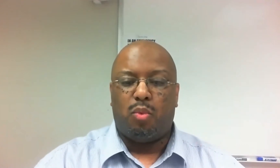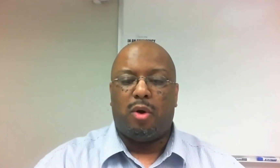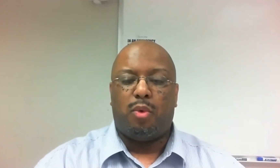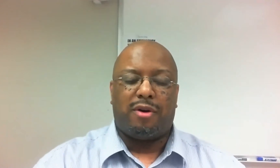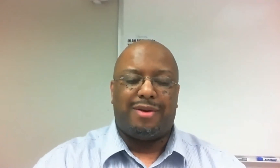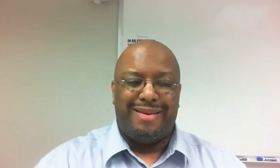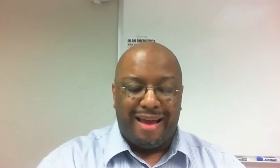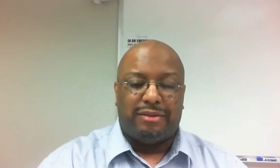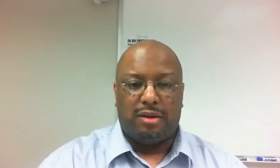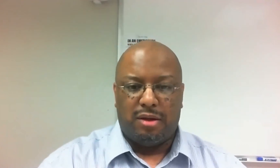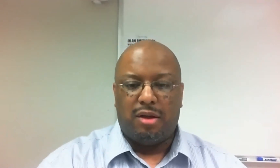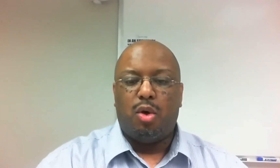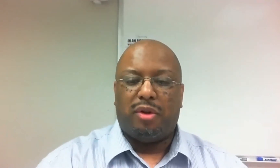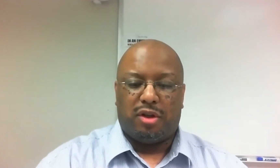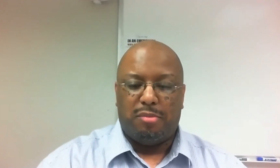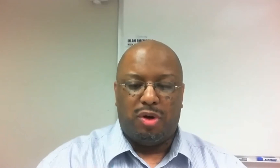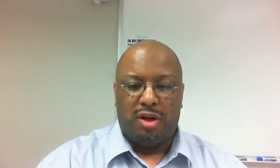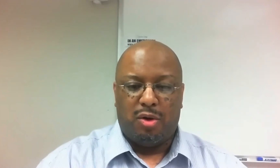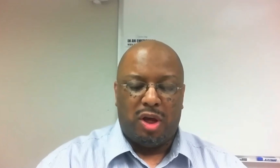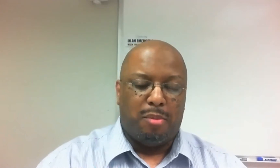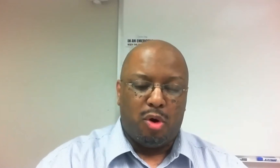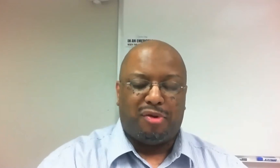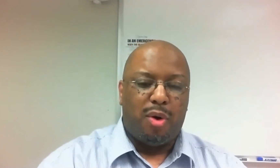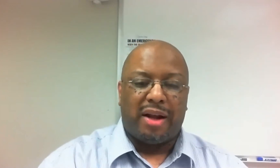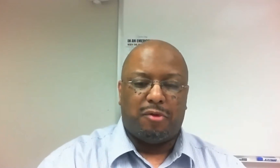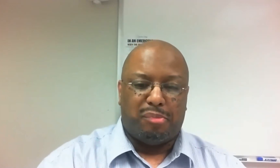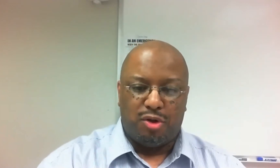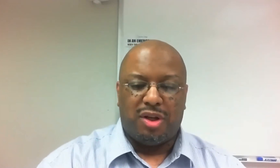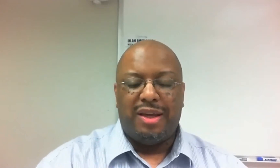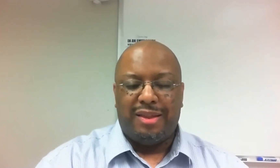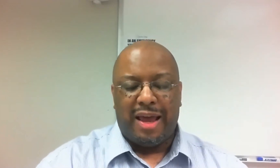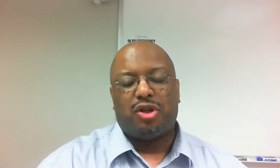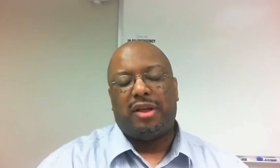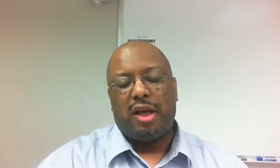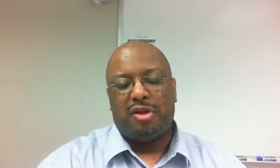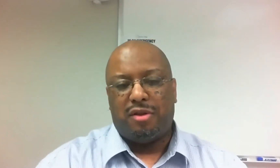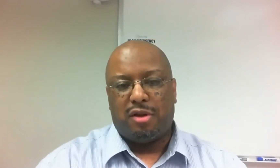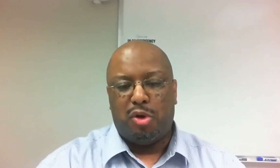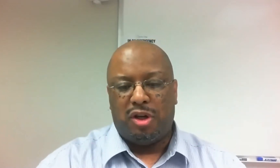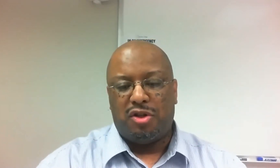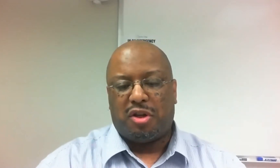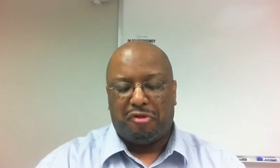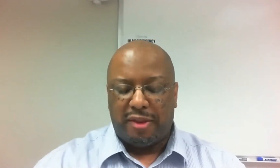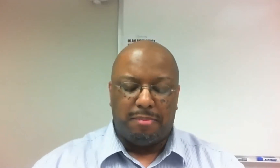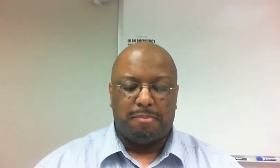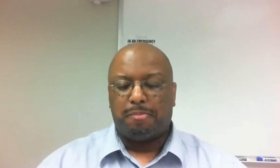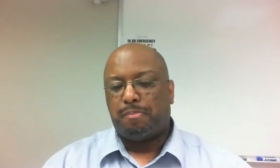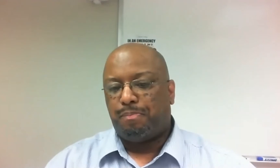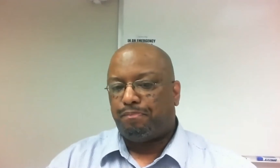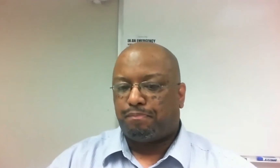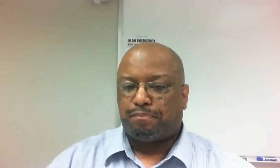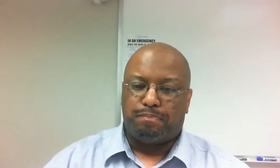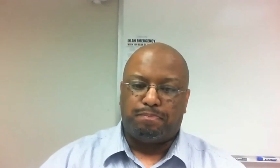policing where we're connecting with the community in a more proactive approach than actually coming to the community to confront them.